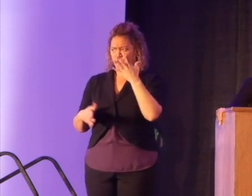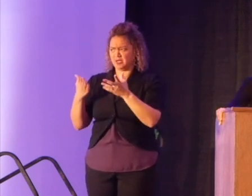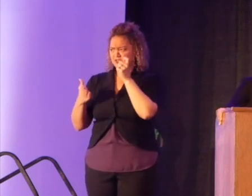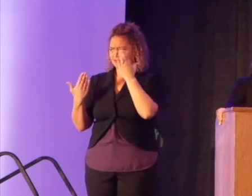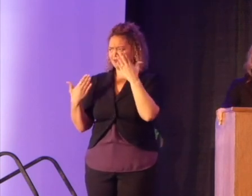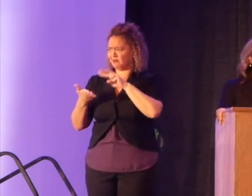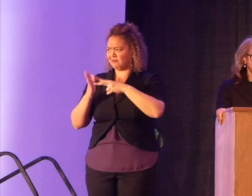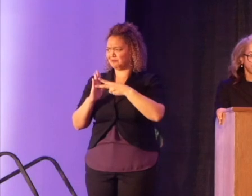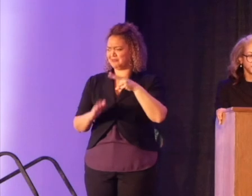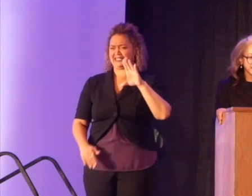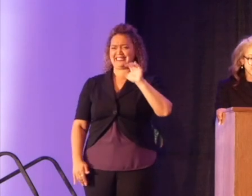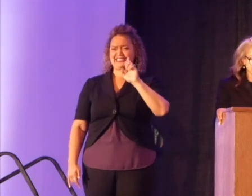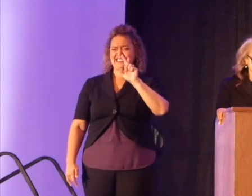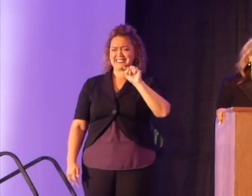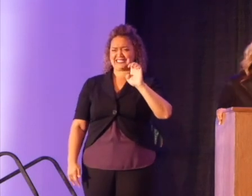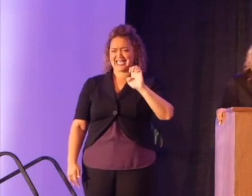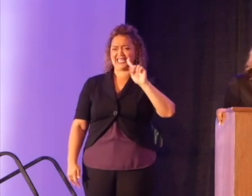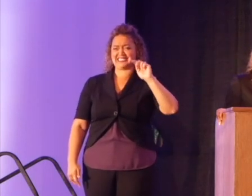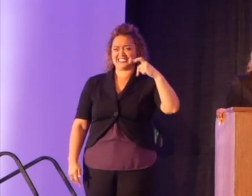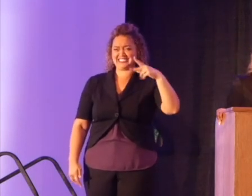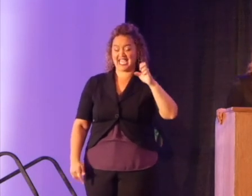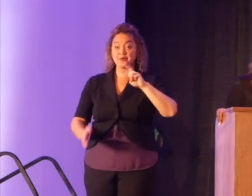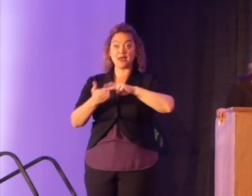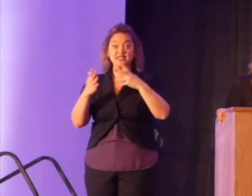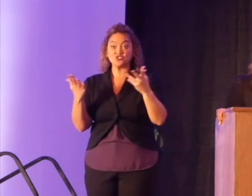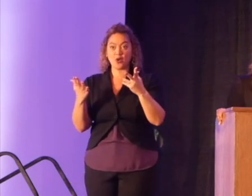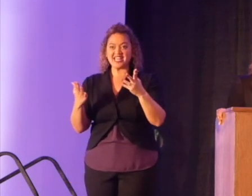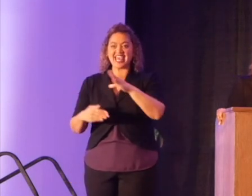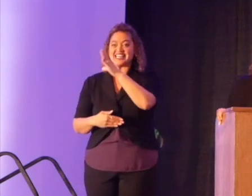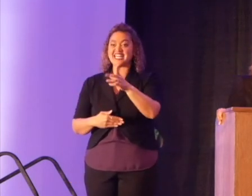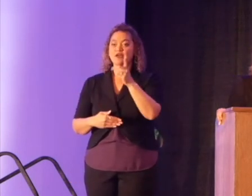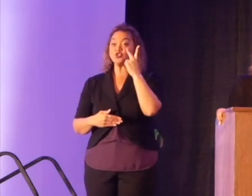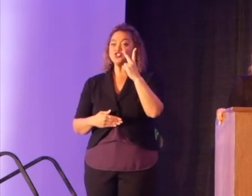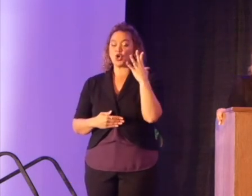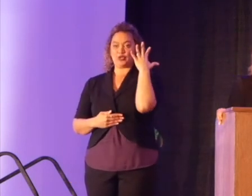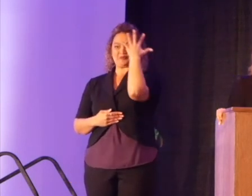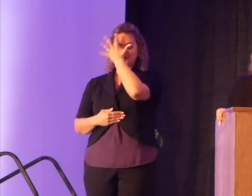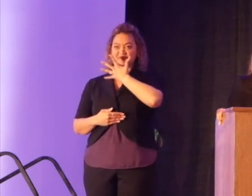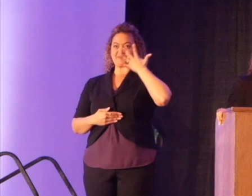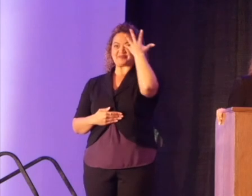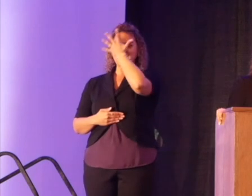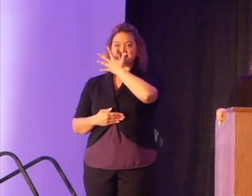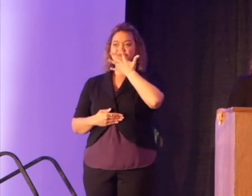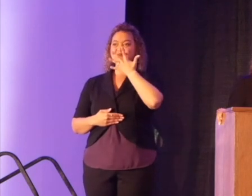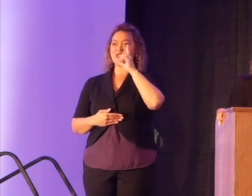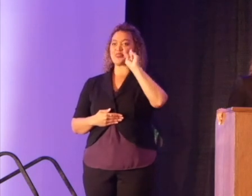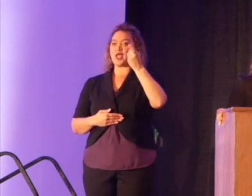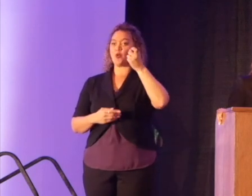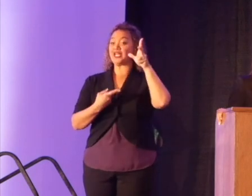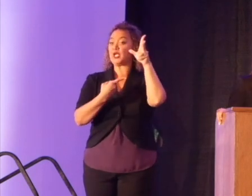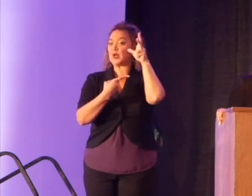for this audition meaning they never saw me. They made a decision on solely hearing